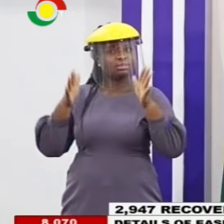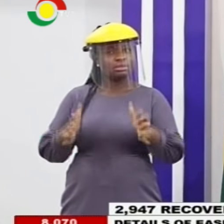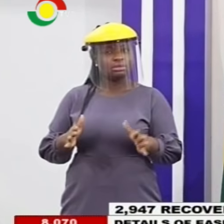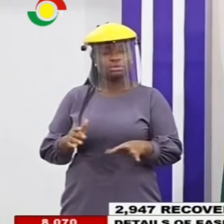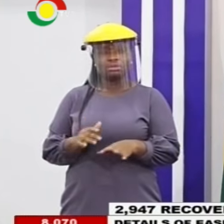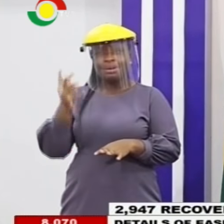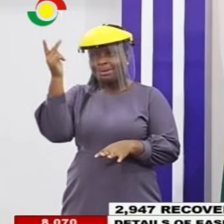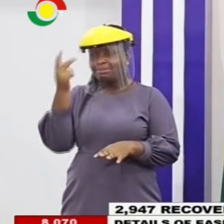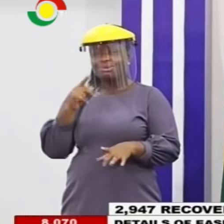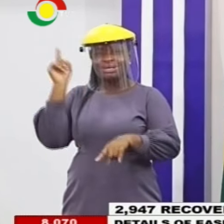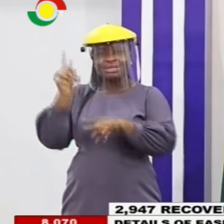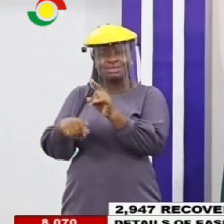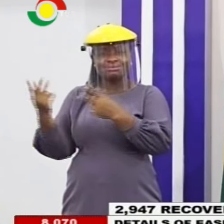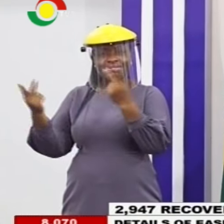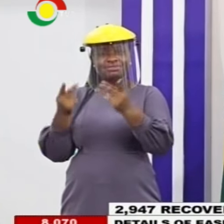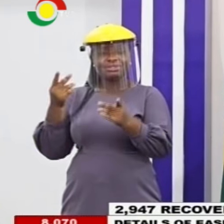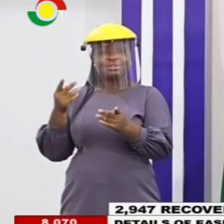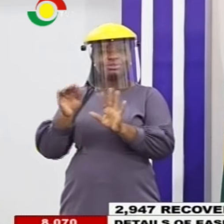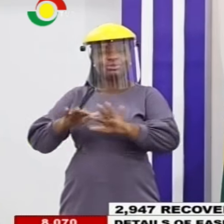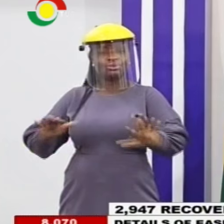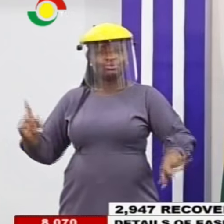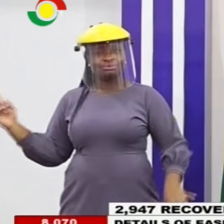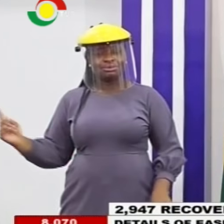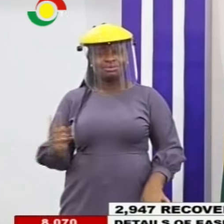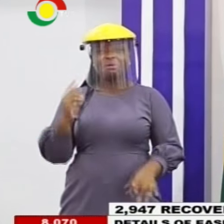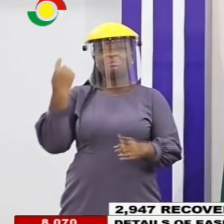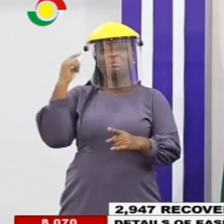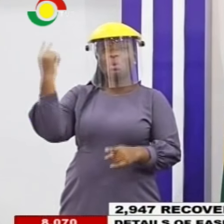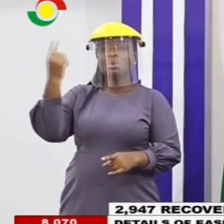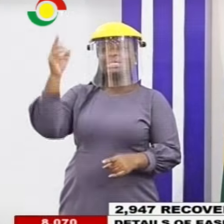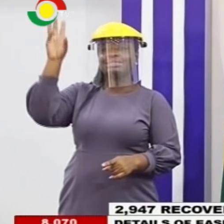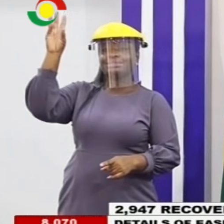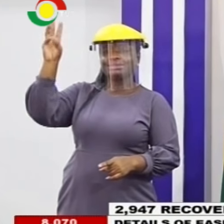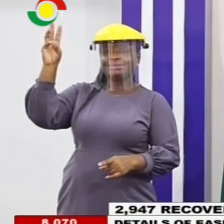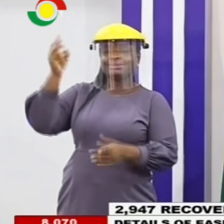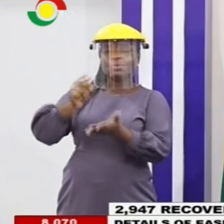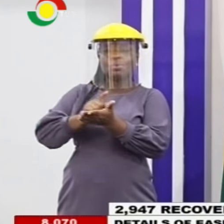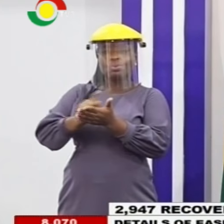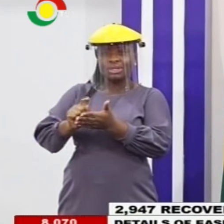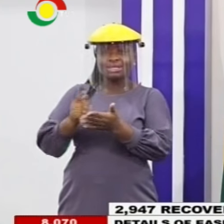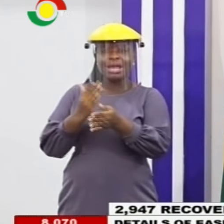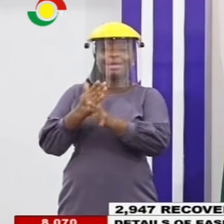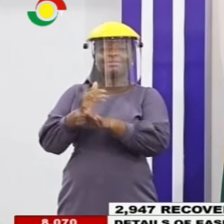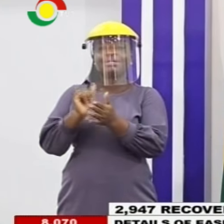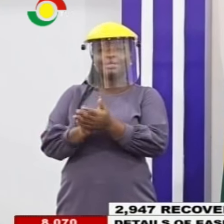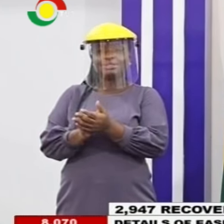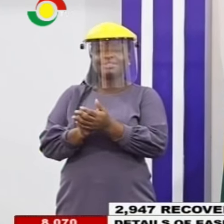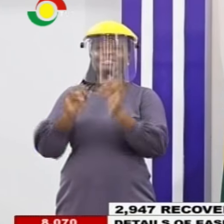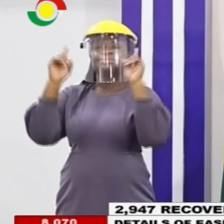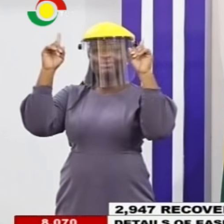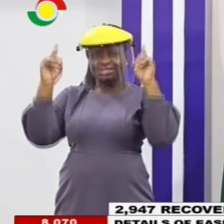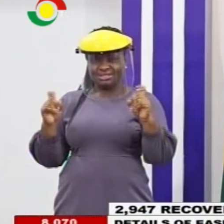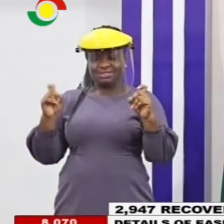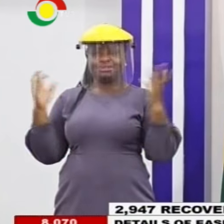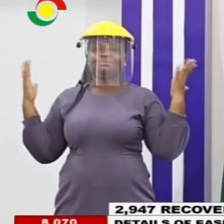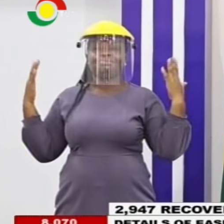academic work and revision for six weeks and do their West Africa Examination Council, the Ghana exams that